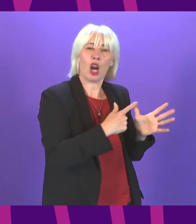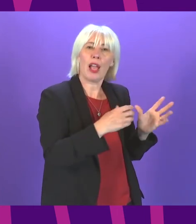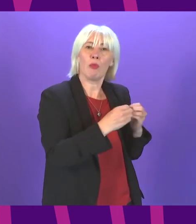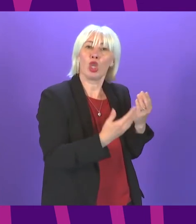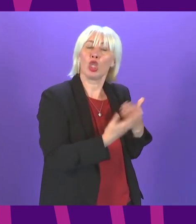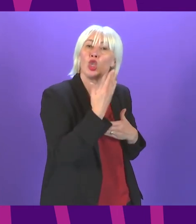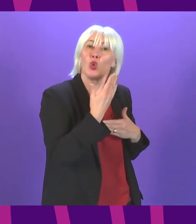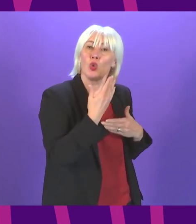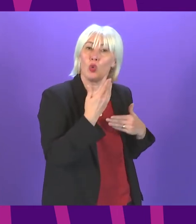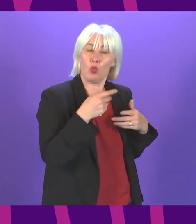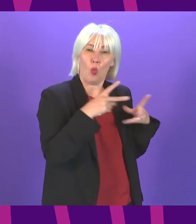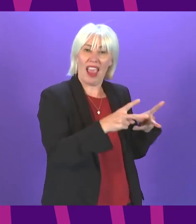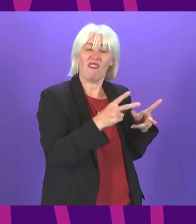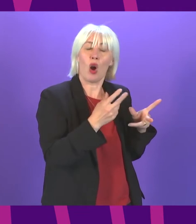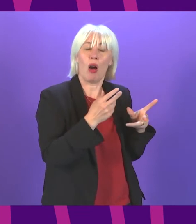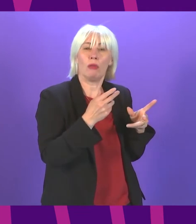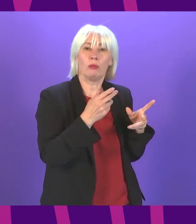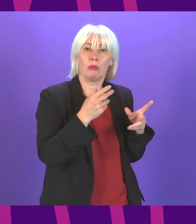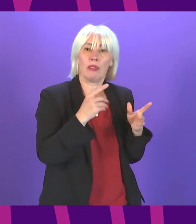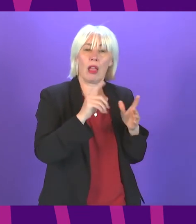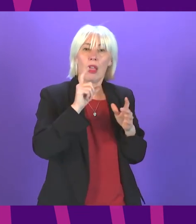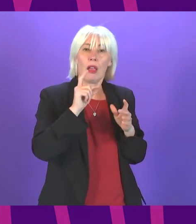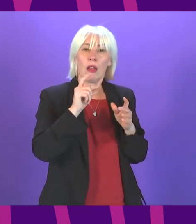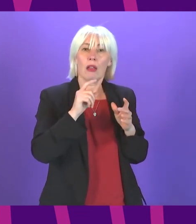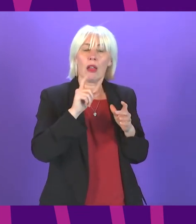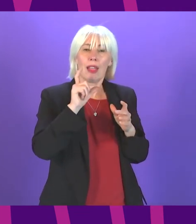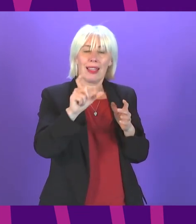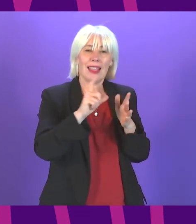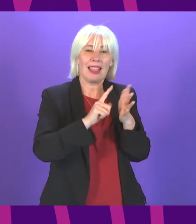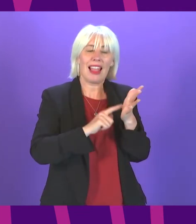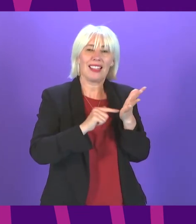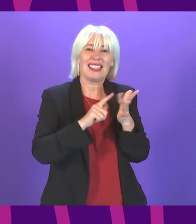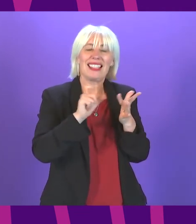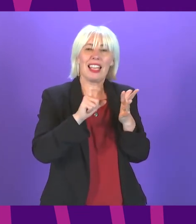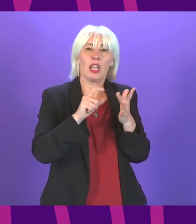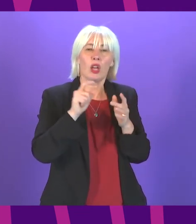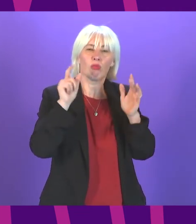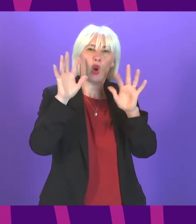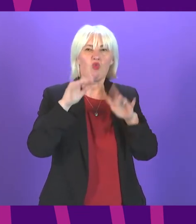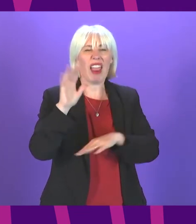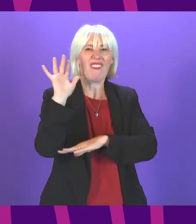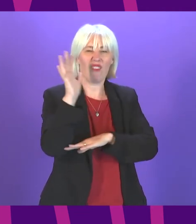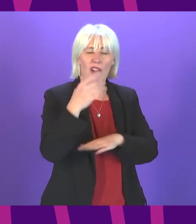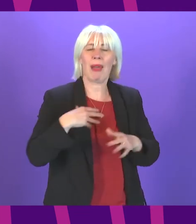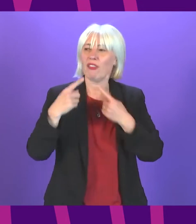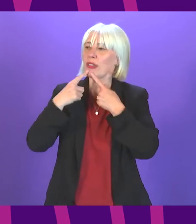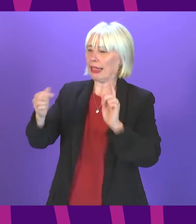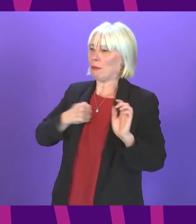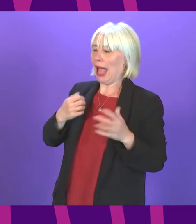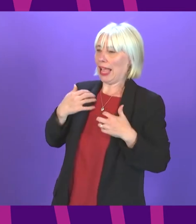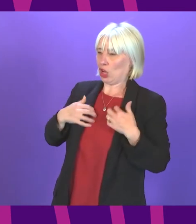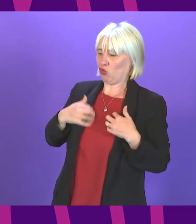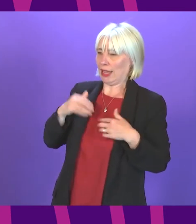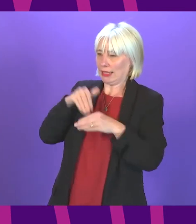in combating climate change the carbon sink that is the Celtic rainforest I have to declare an interest here as the